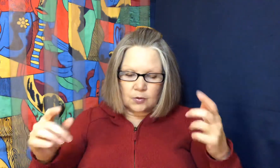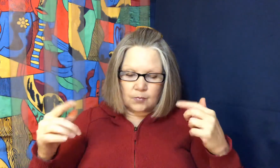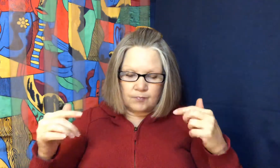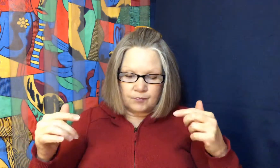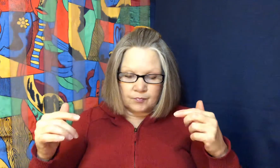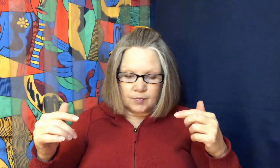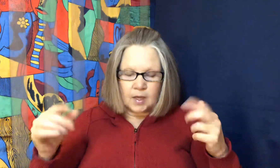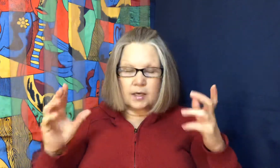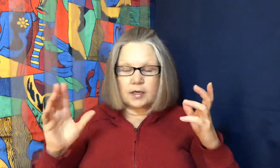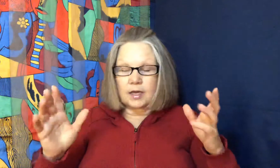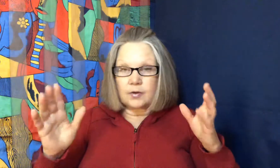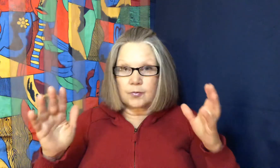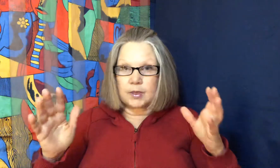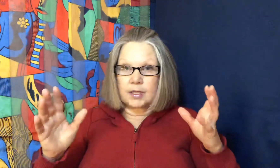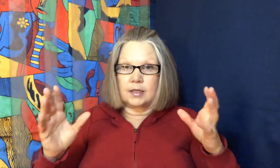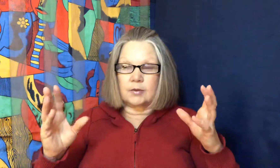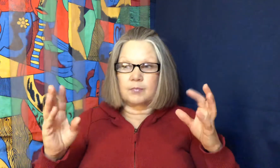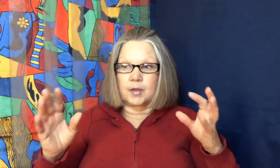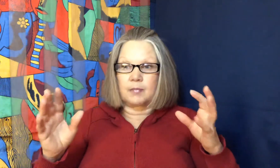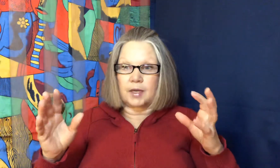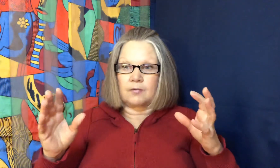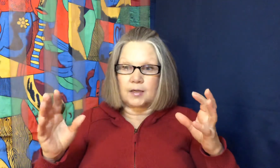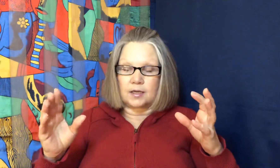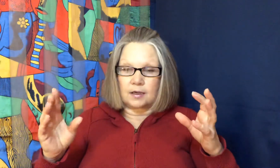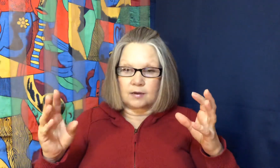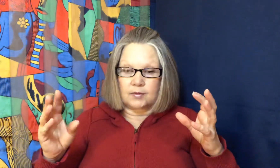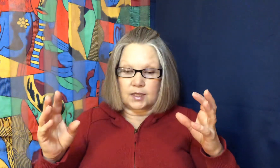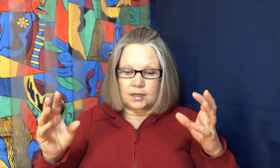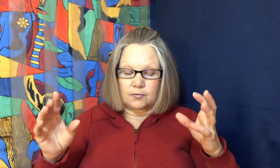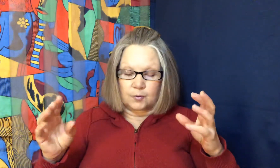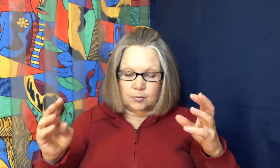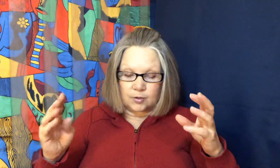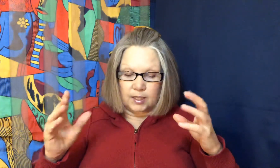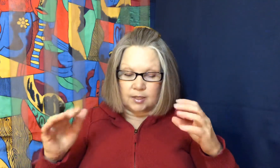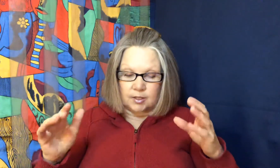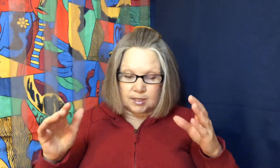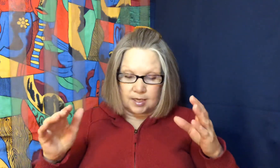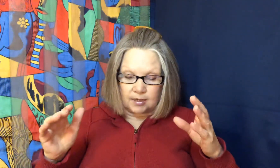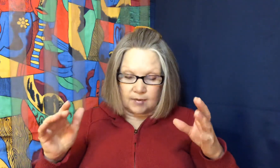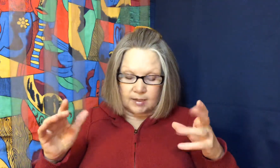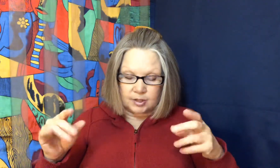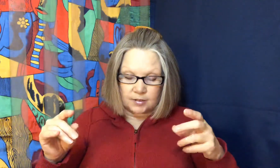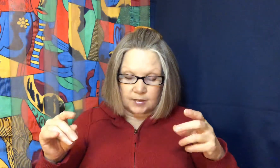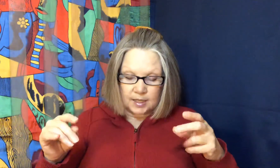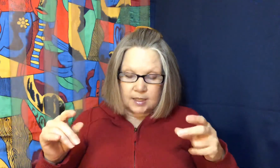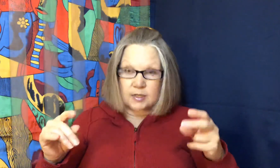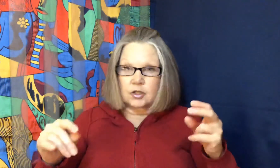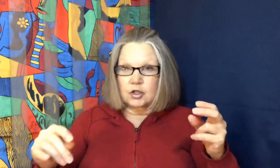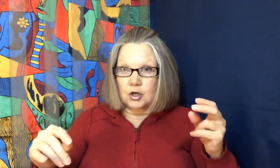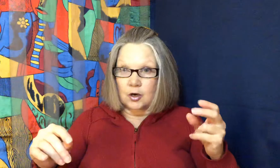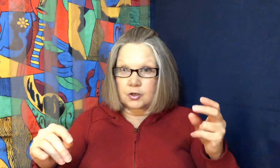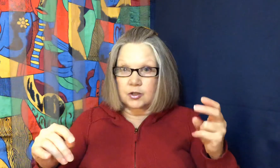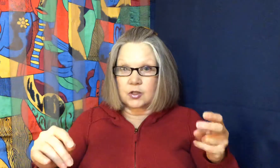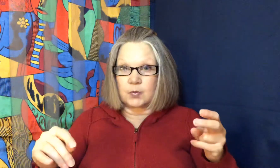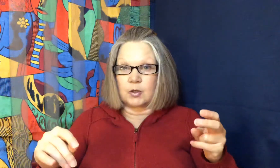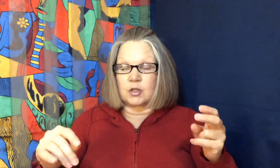another really big benefit of the full moon that you can take advantage of is to charge your spiritual